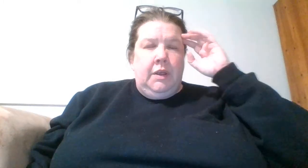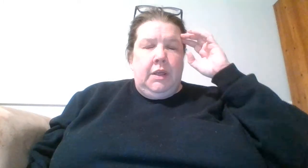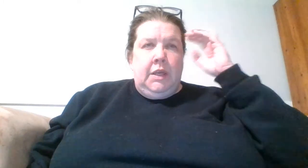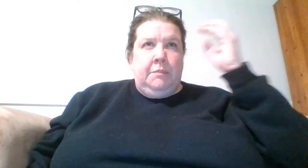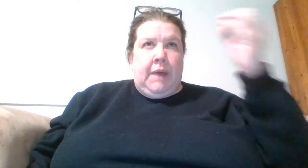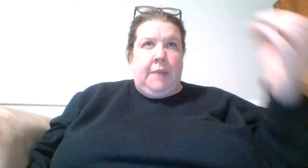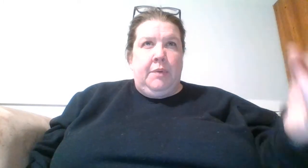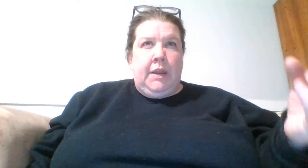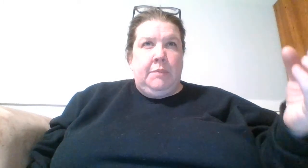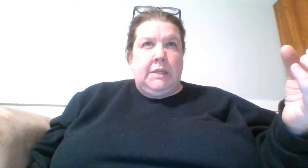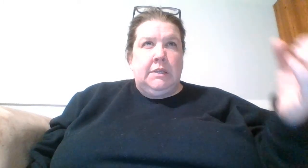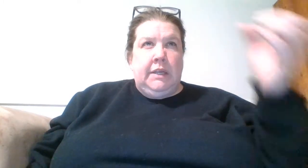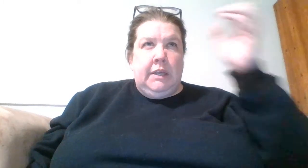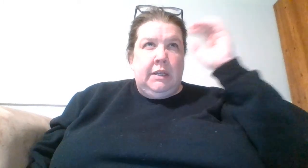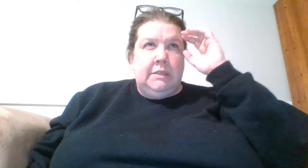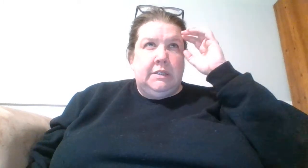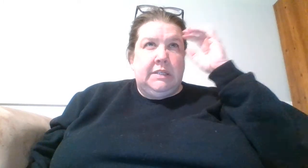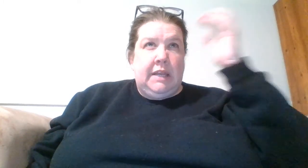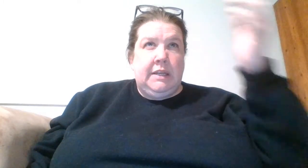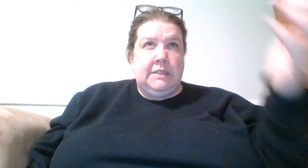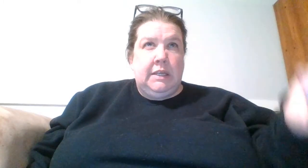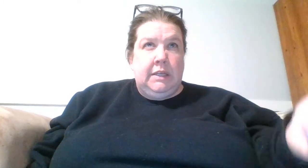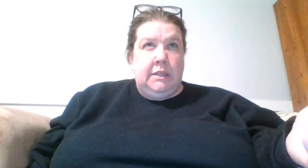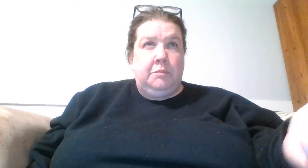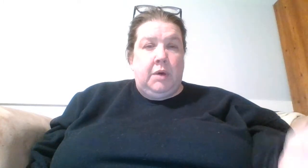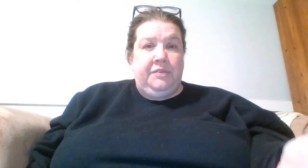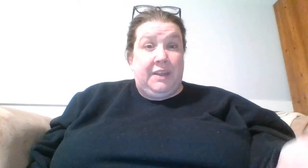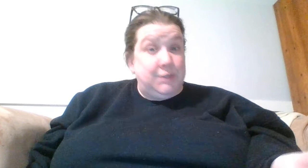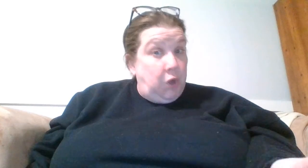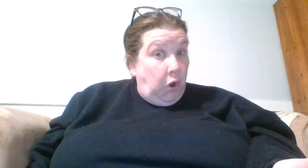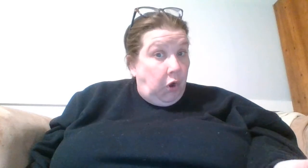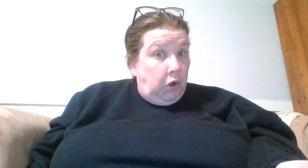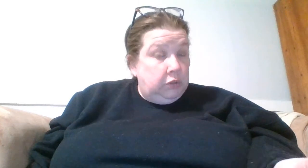in my brain mentally, it is the 10 days in the month that's called.